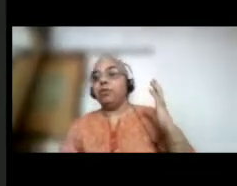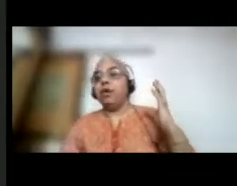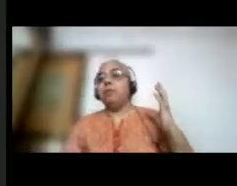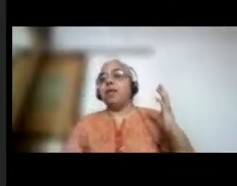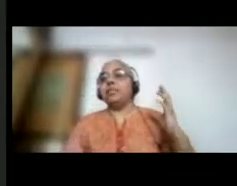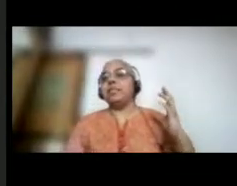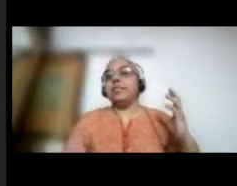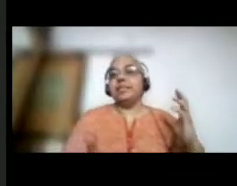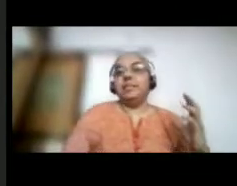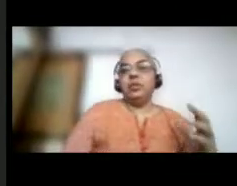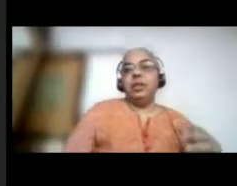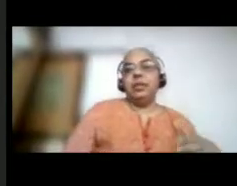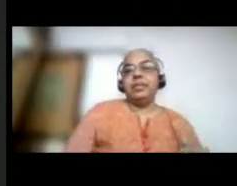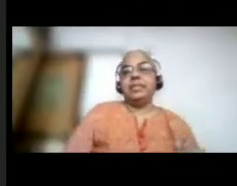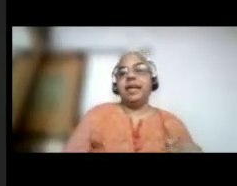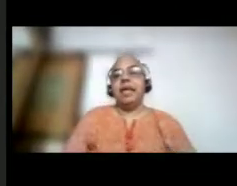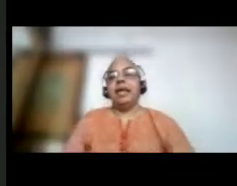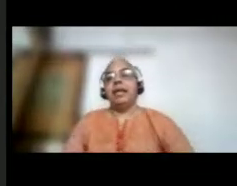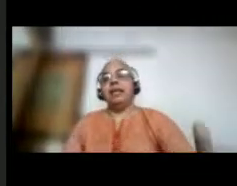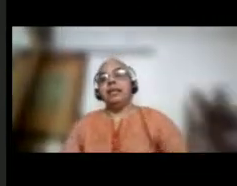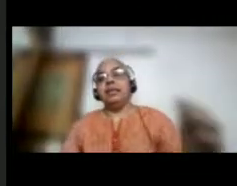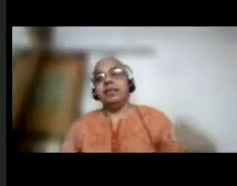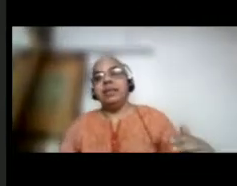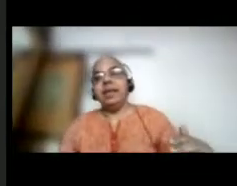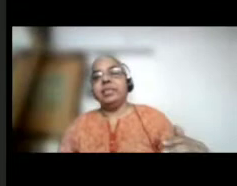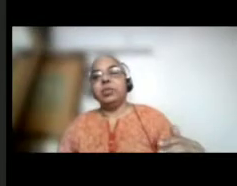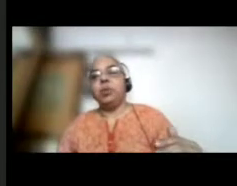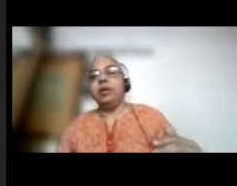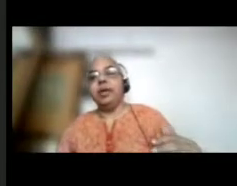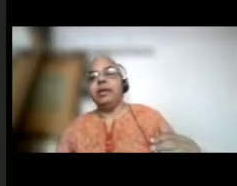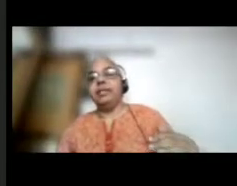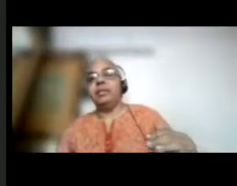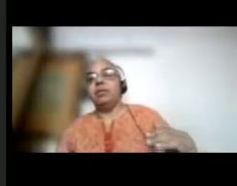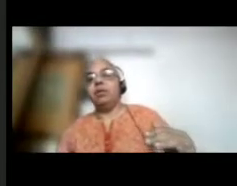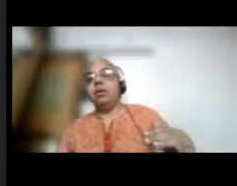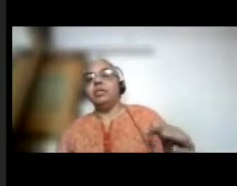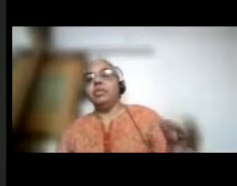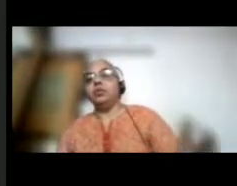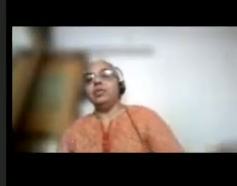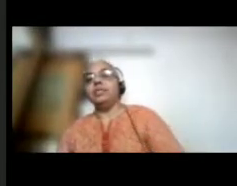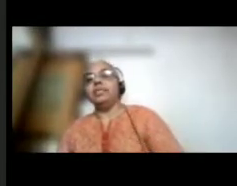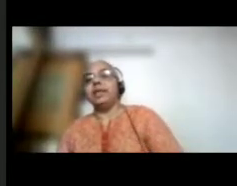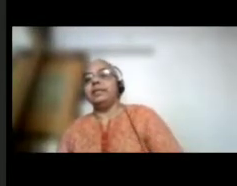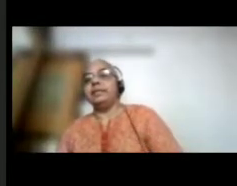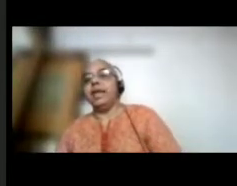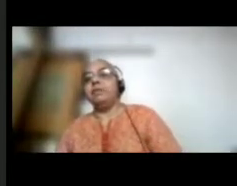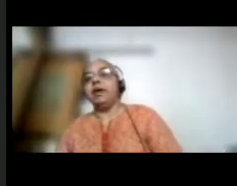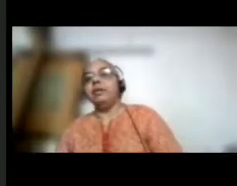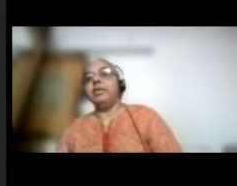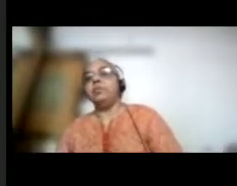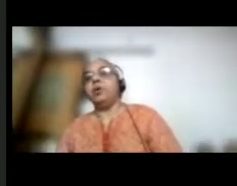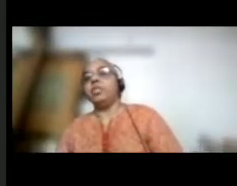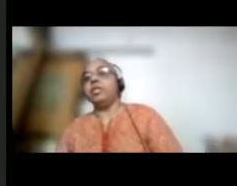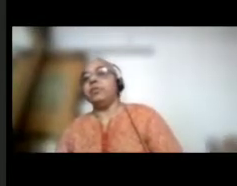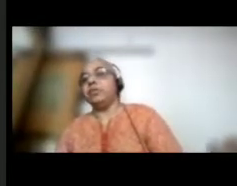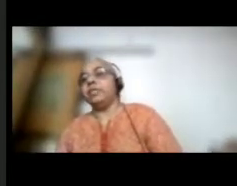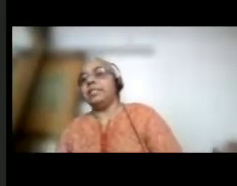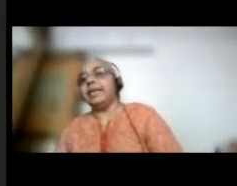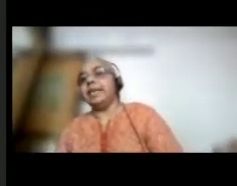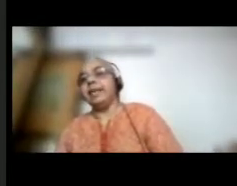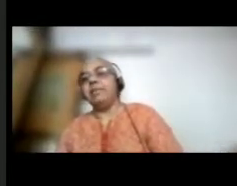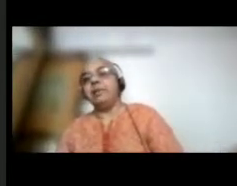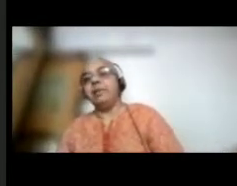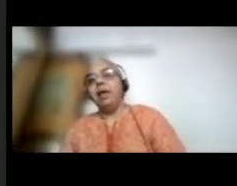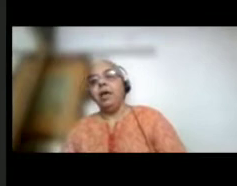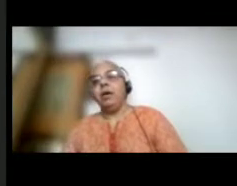kilos of plastic during this. The next one is, all our students at the environment project for